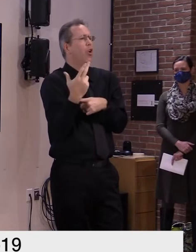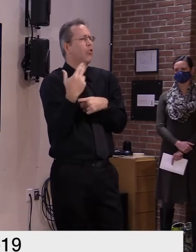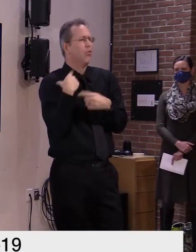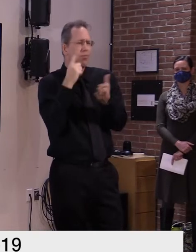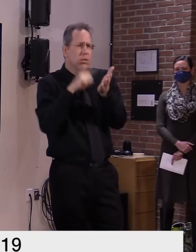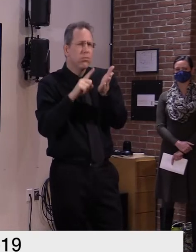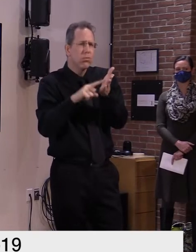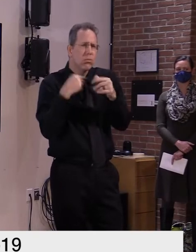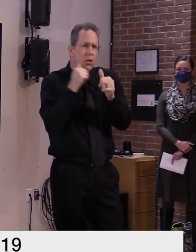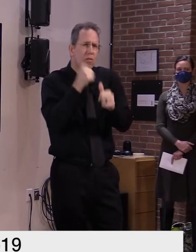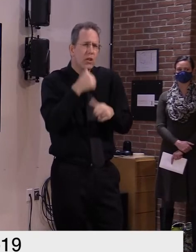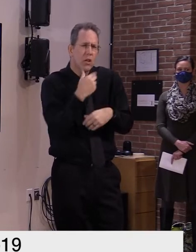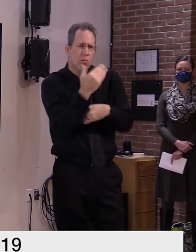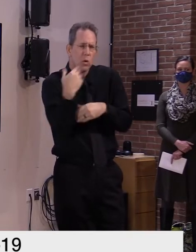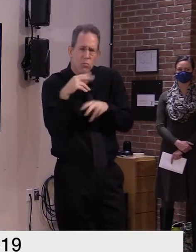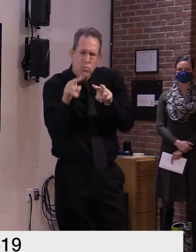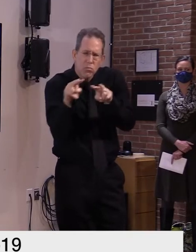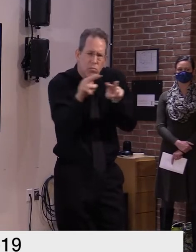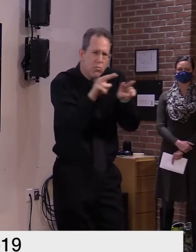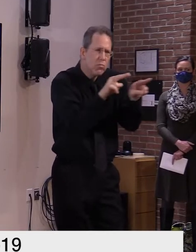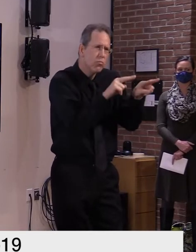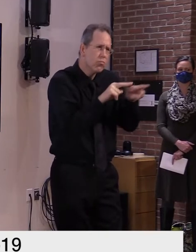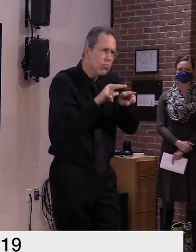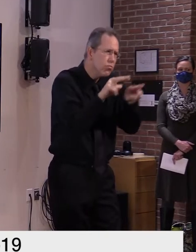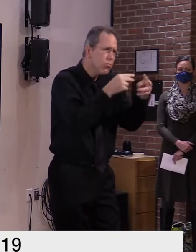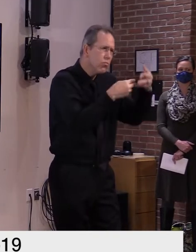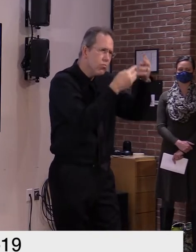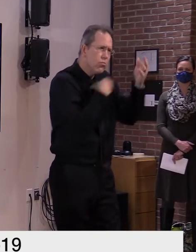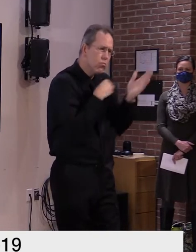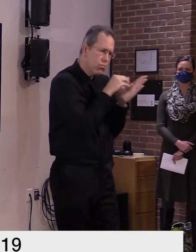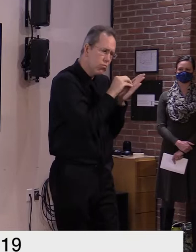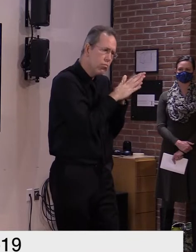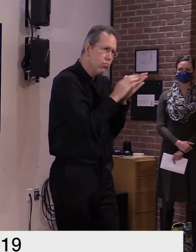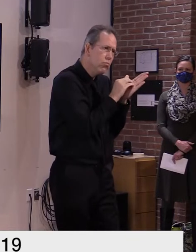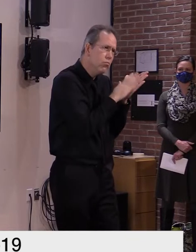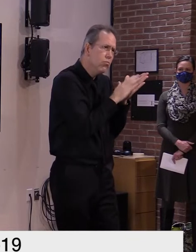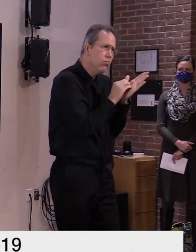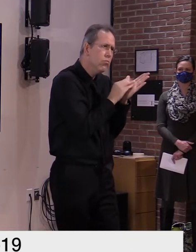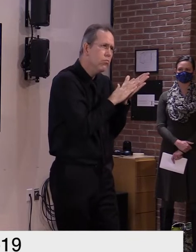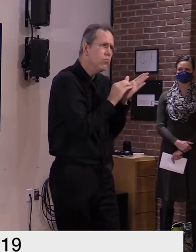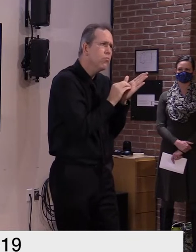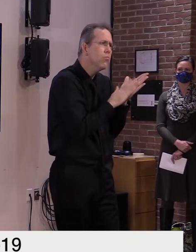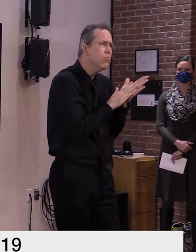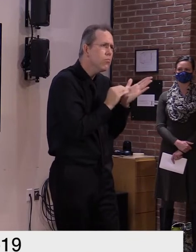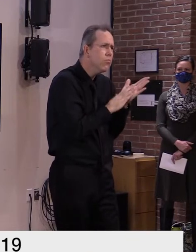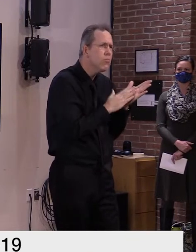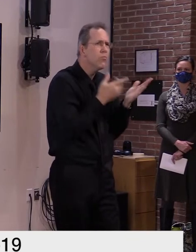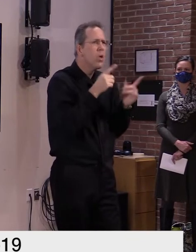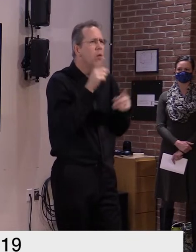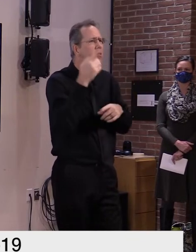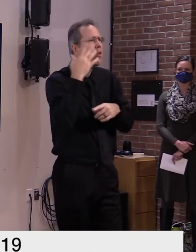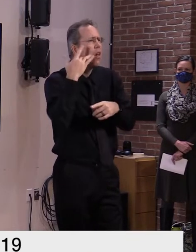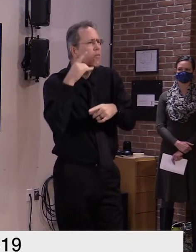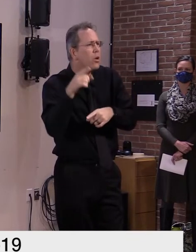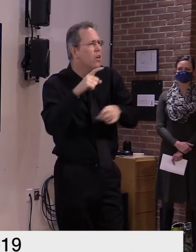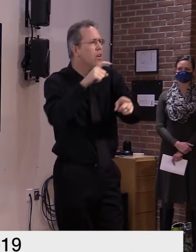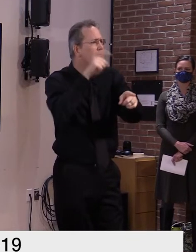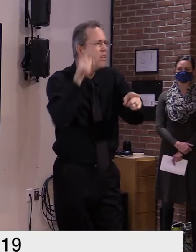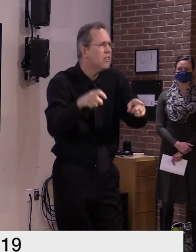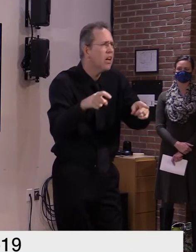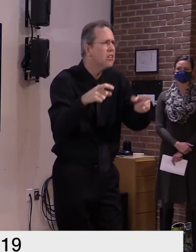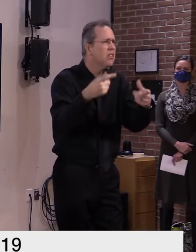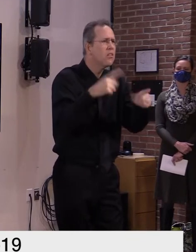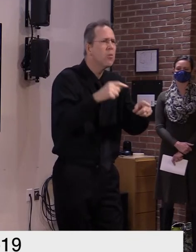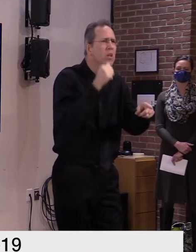california and i write down the number of positives and the number of deaths each state had the day before